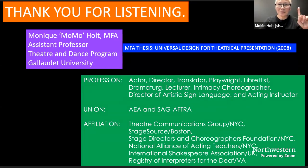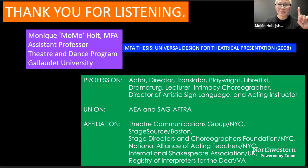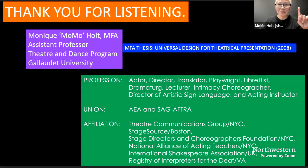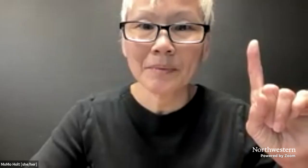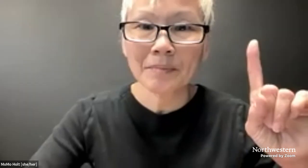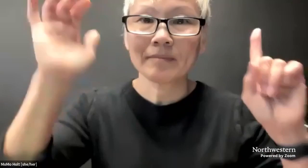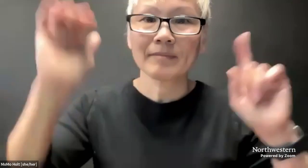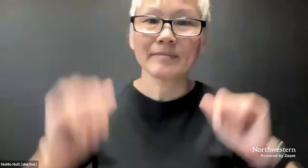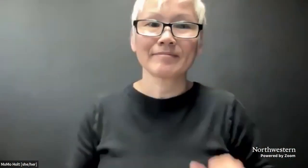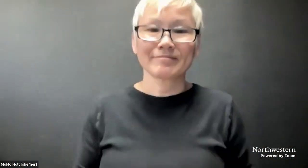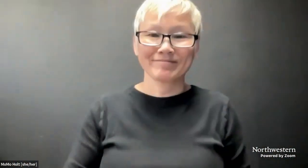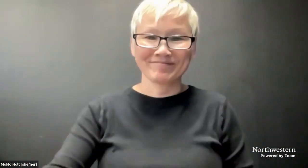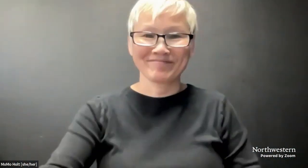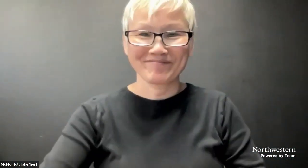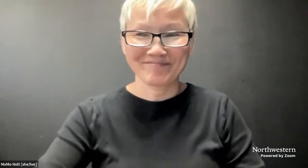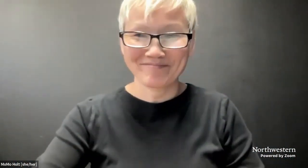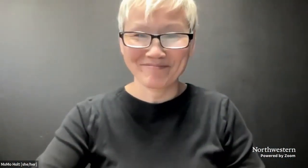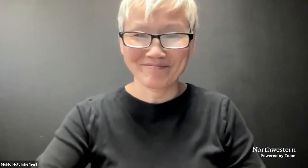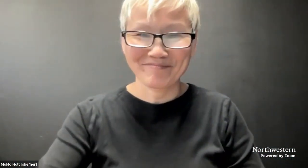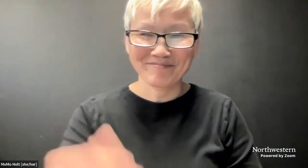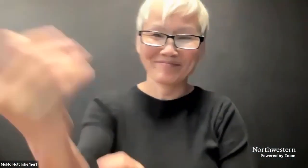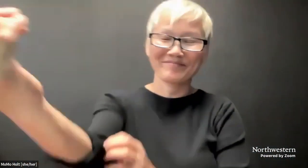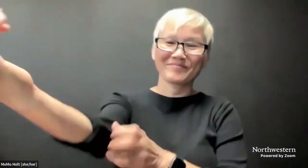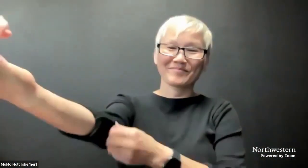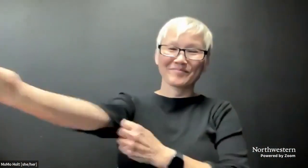Give me one moment. Okay.